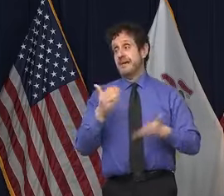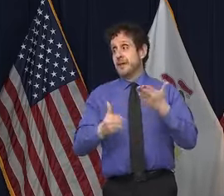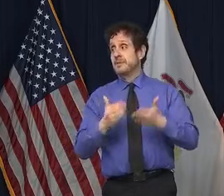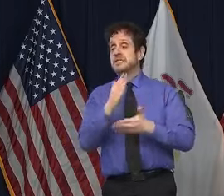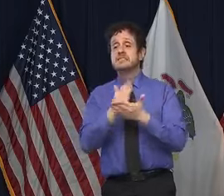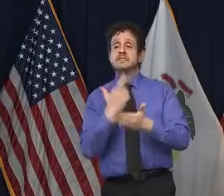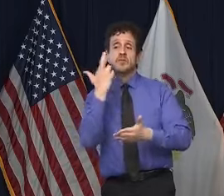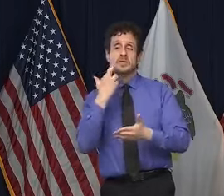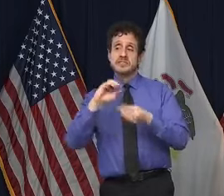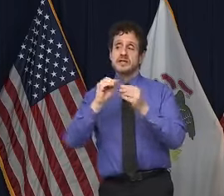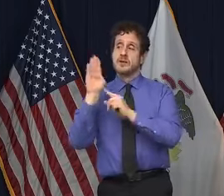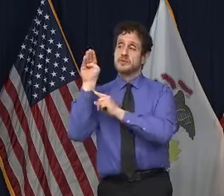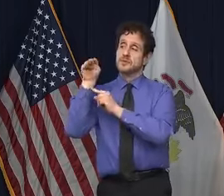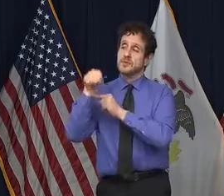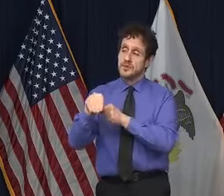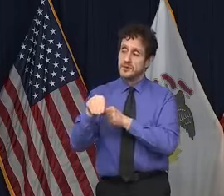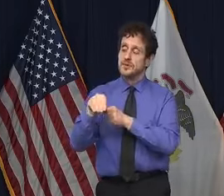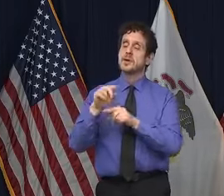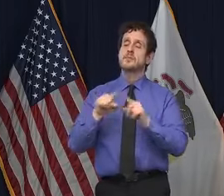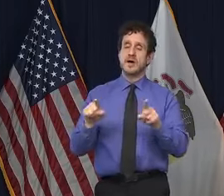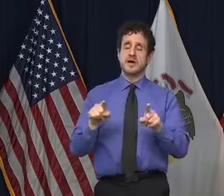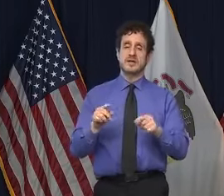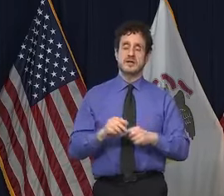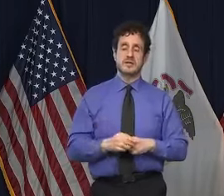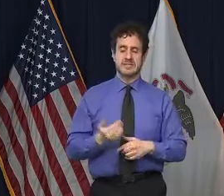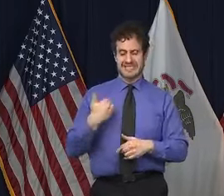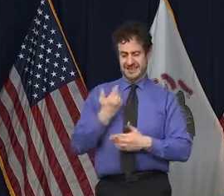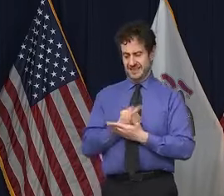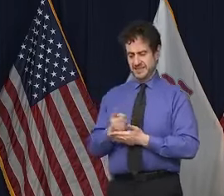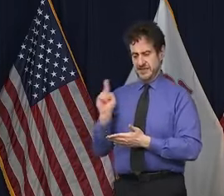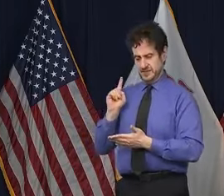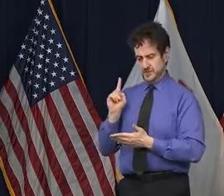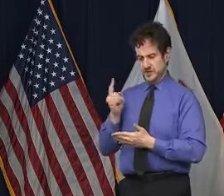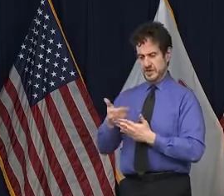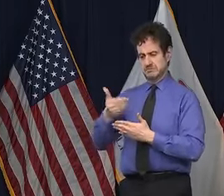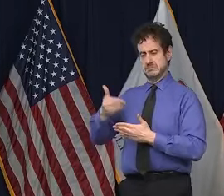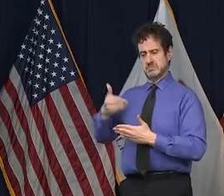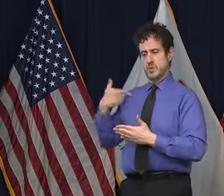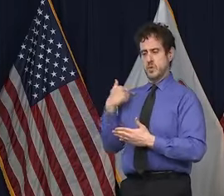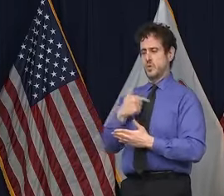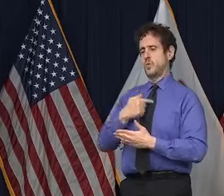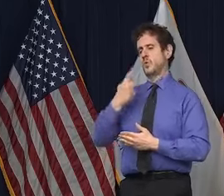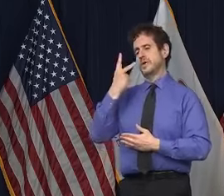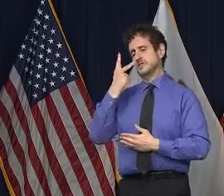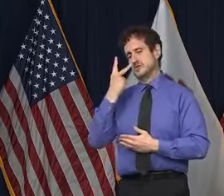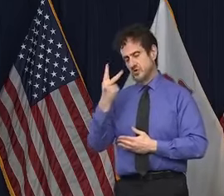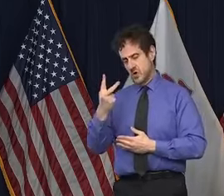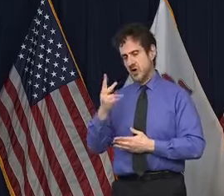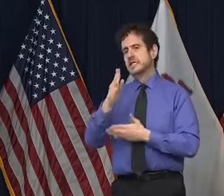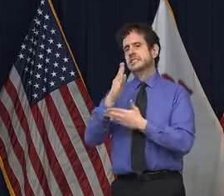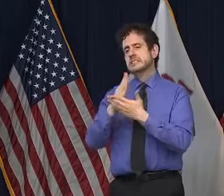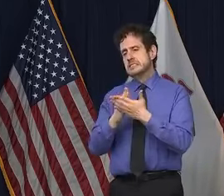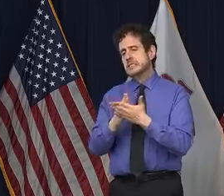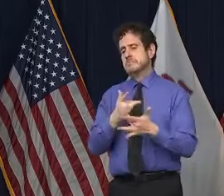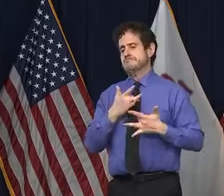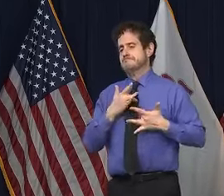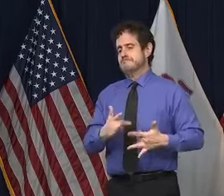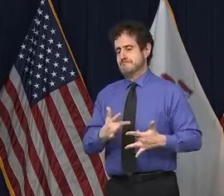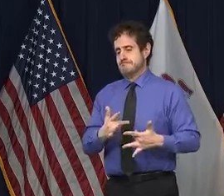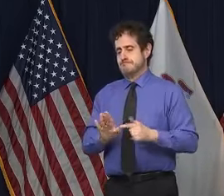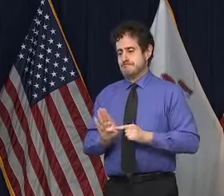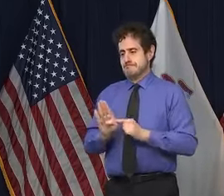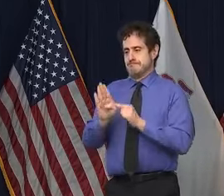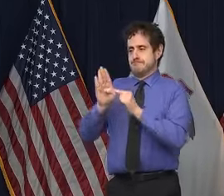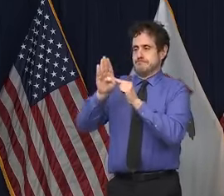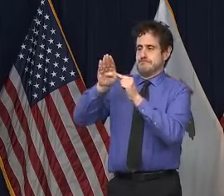well. But we had seen, even before this last week, that there was a suggestive trend of things starting to move in the right